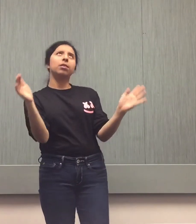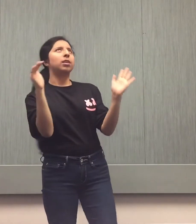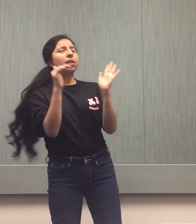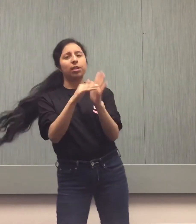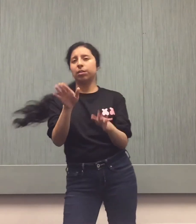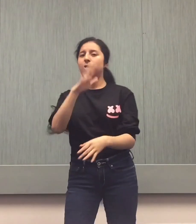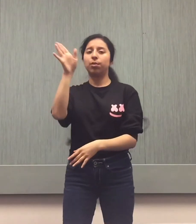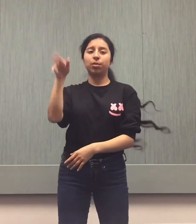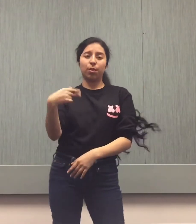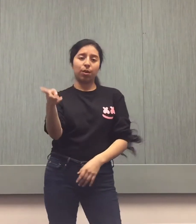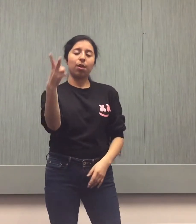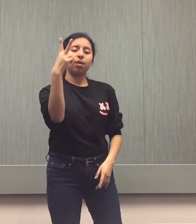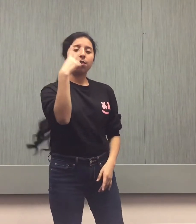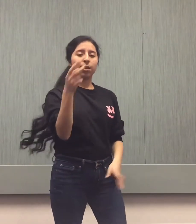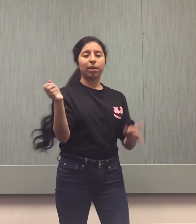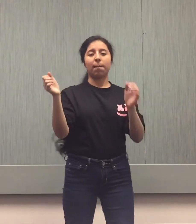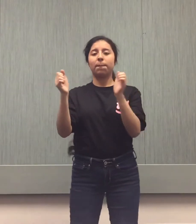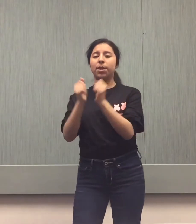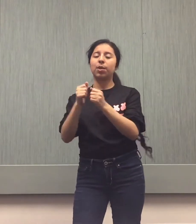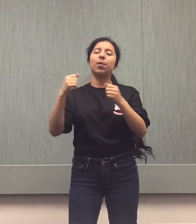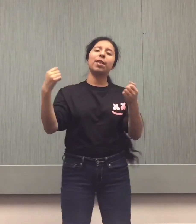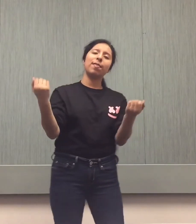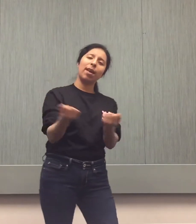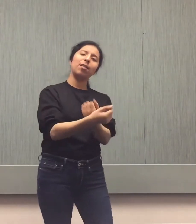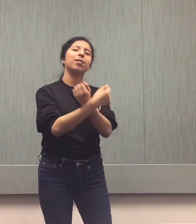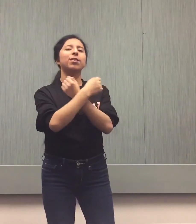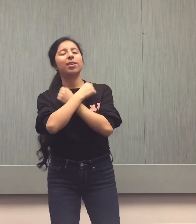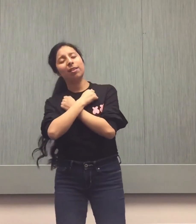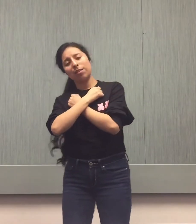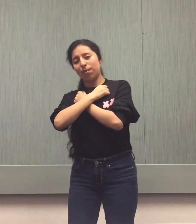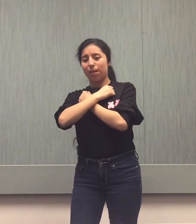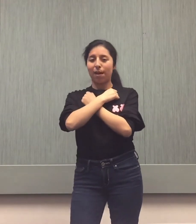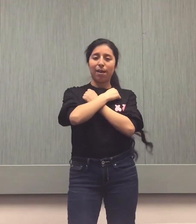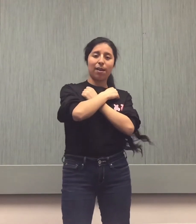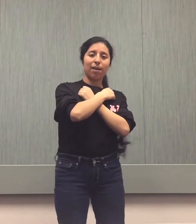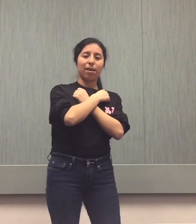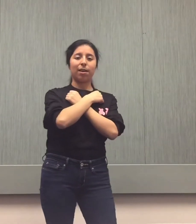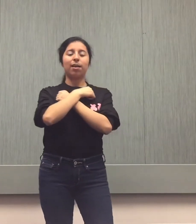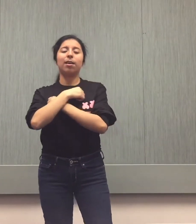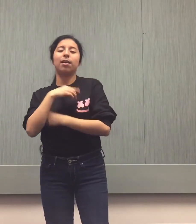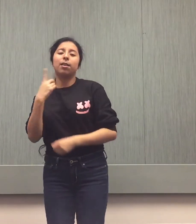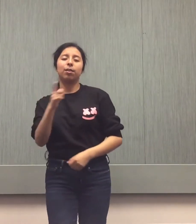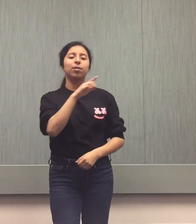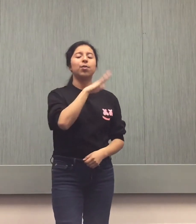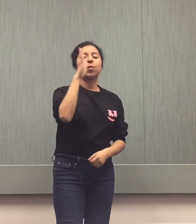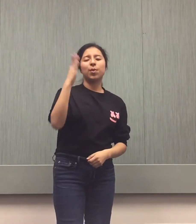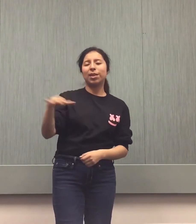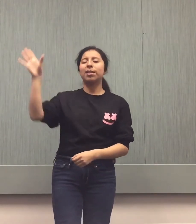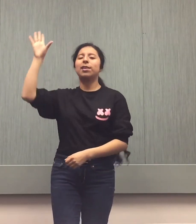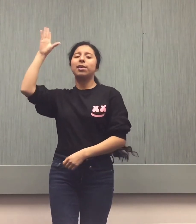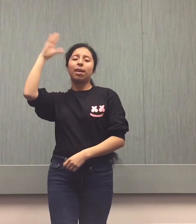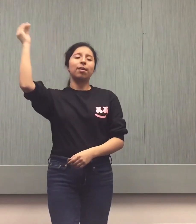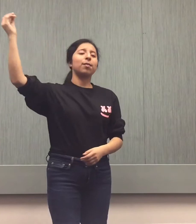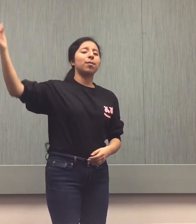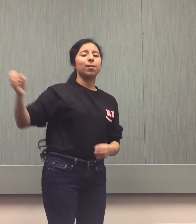again So don't go look at me with that look in your eye You really ain't going